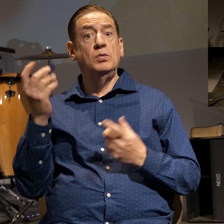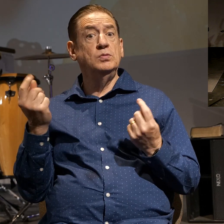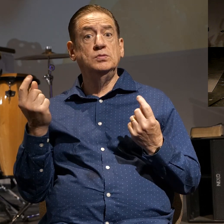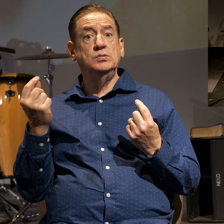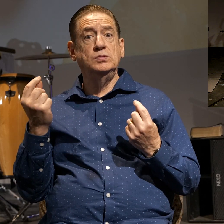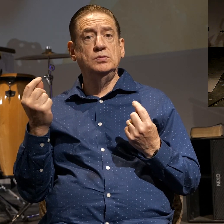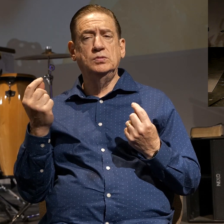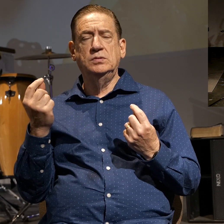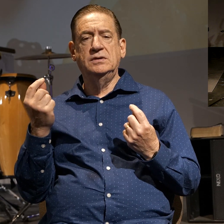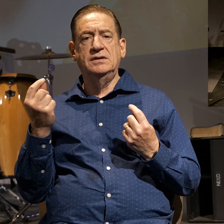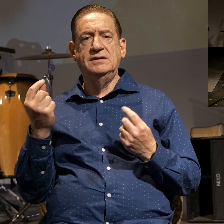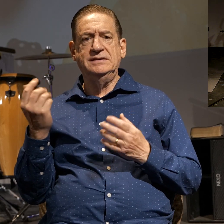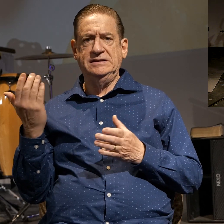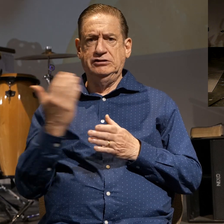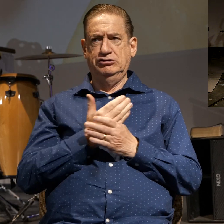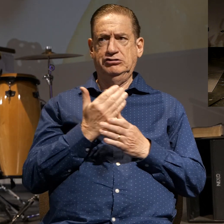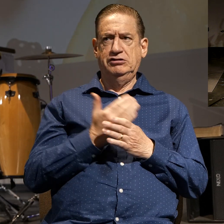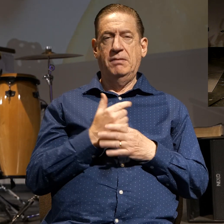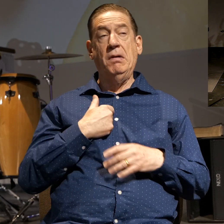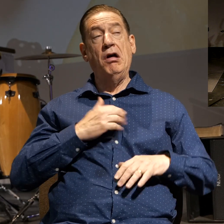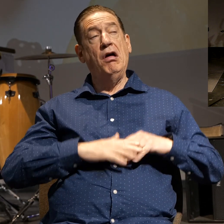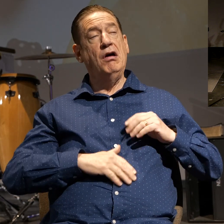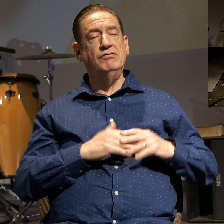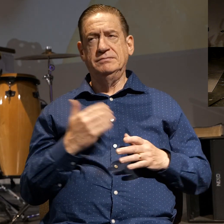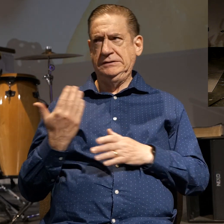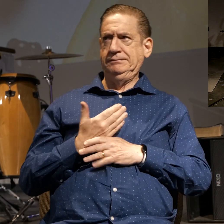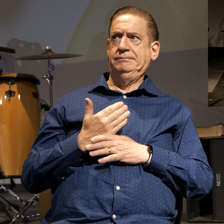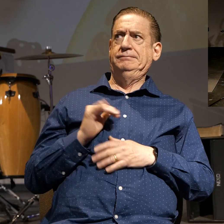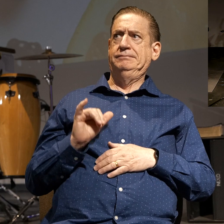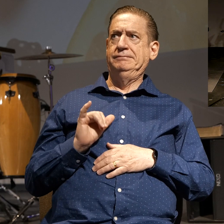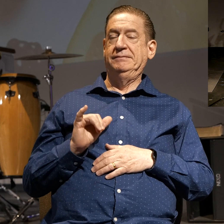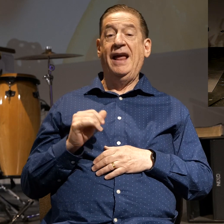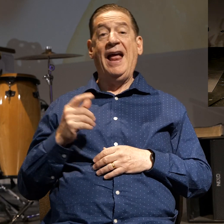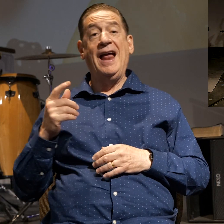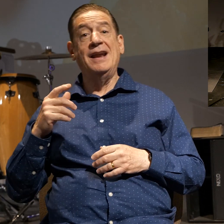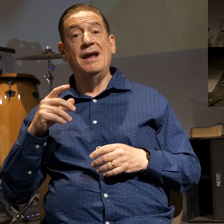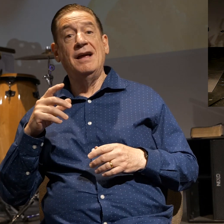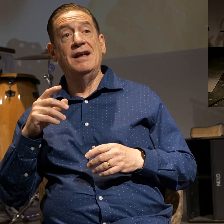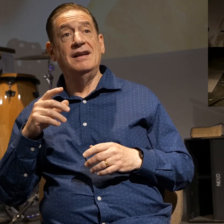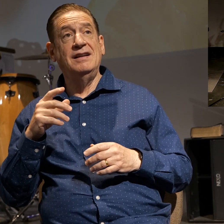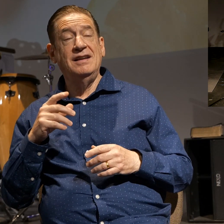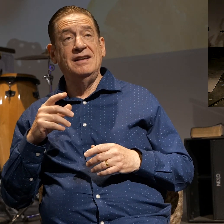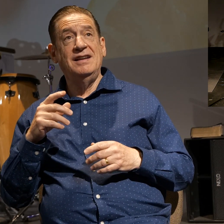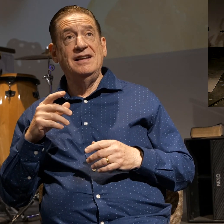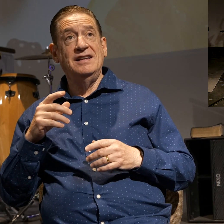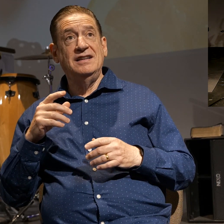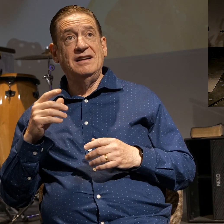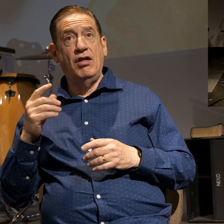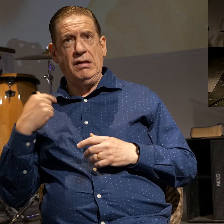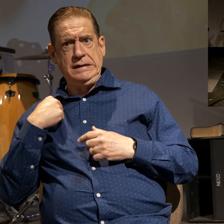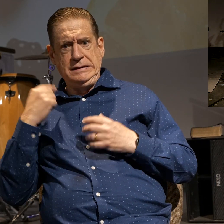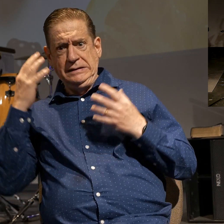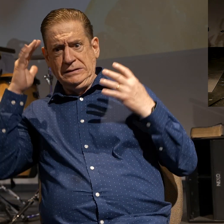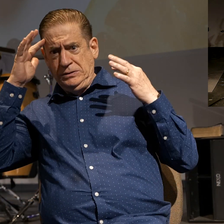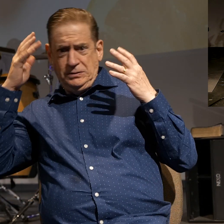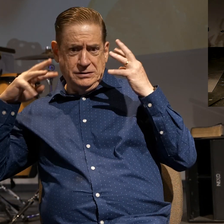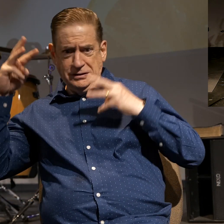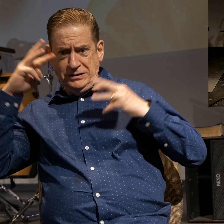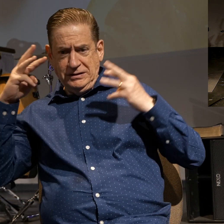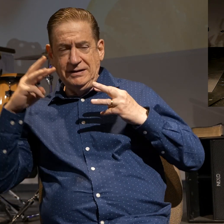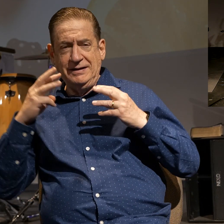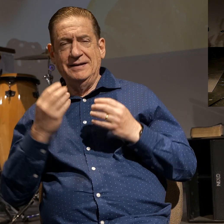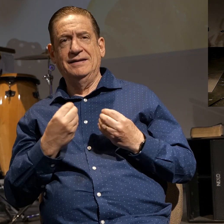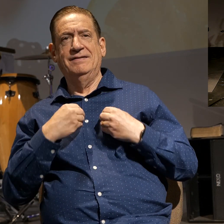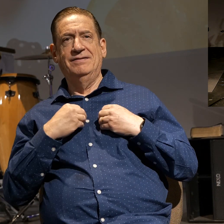disturb the comfortable and comfort the disturbed. This sermon has done both of that, of me. And so that first part